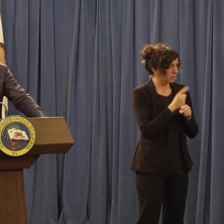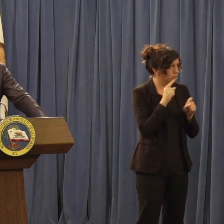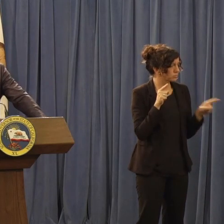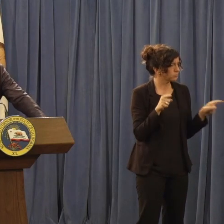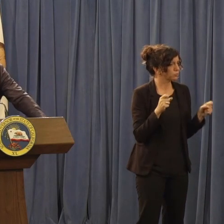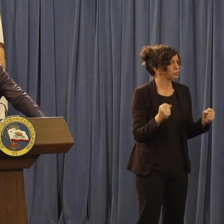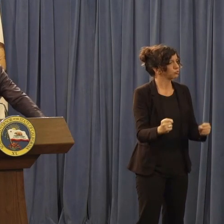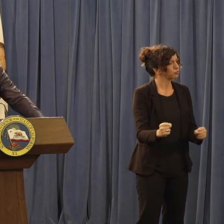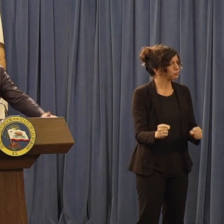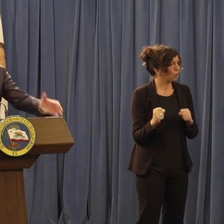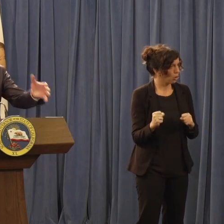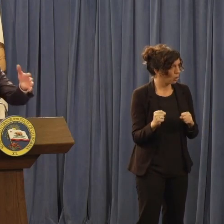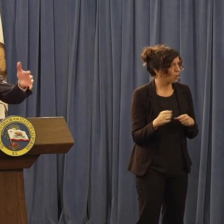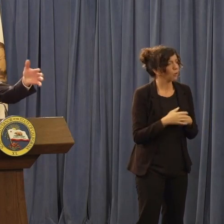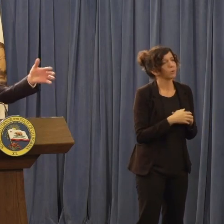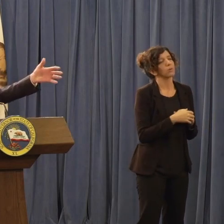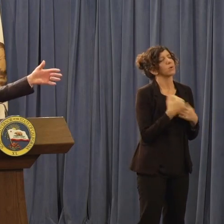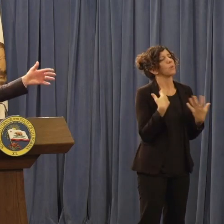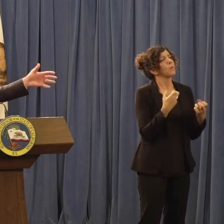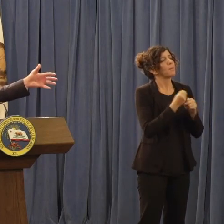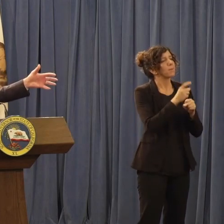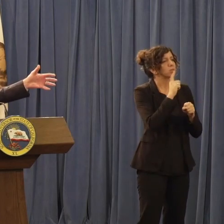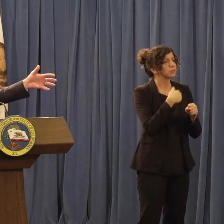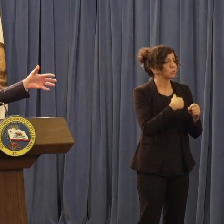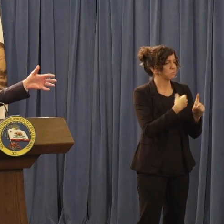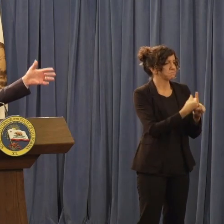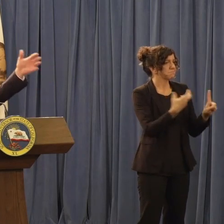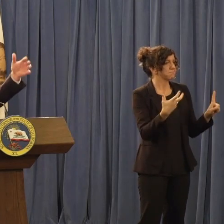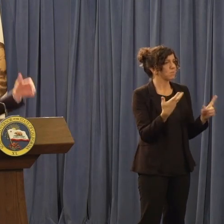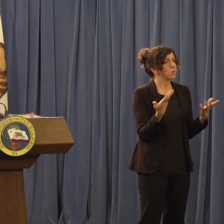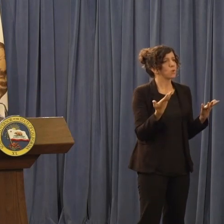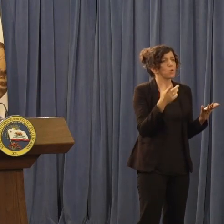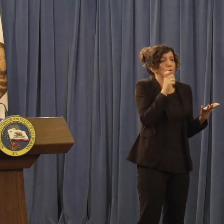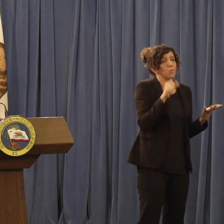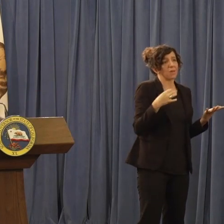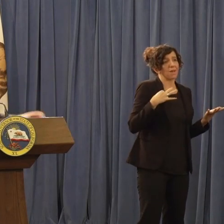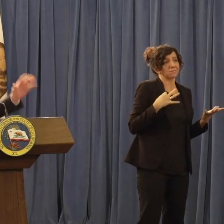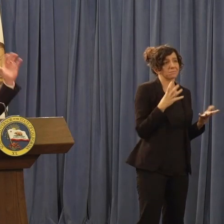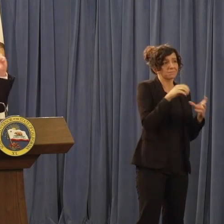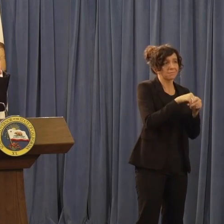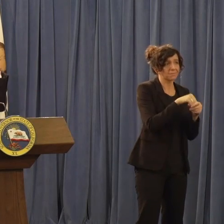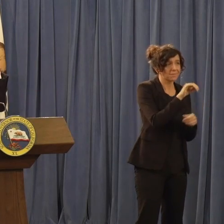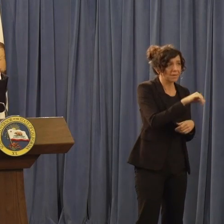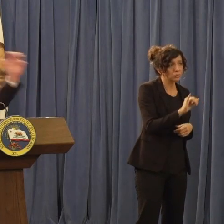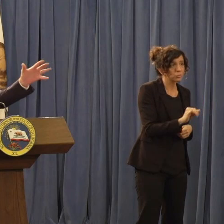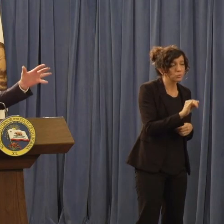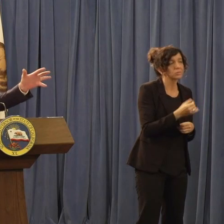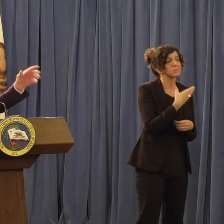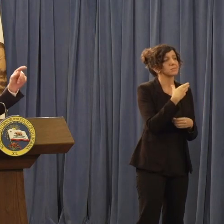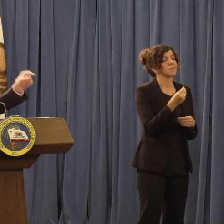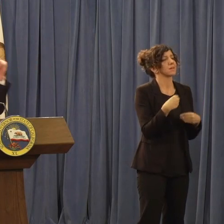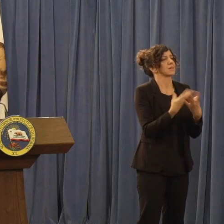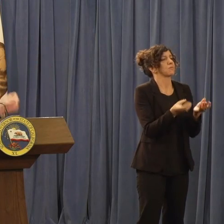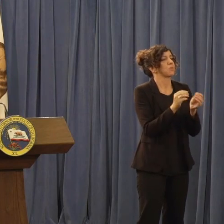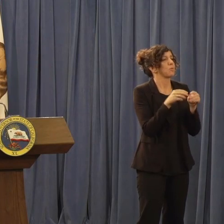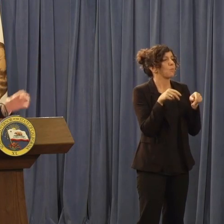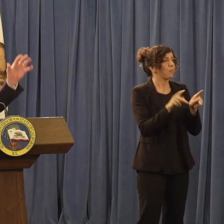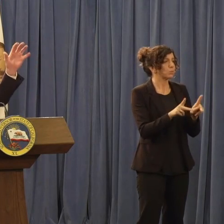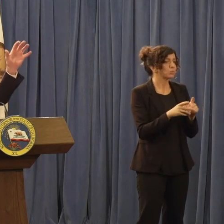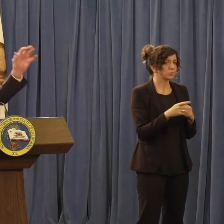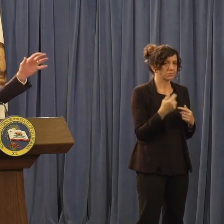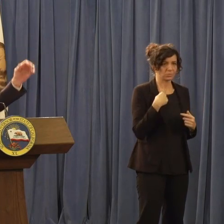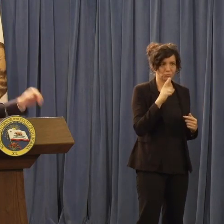that we're doing in that space to expand eligibility and create more opportunities. Very excited about this.